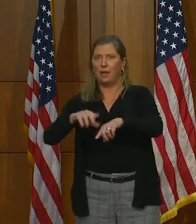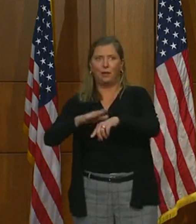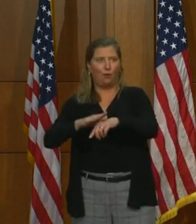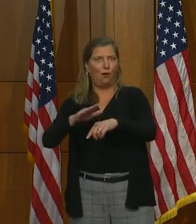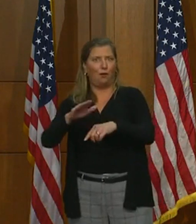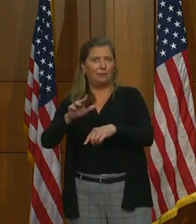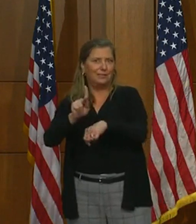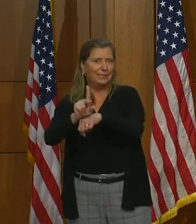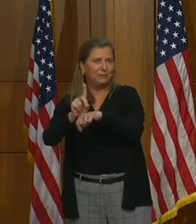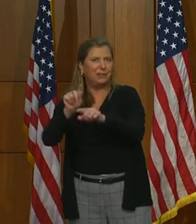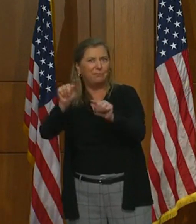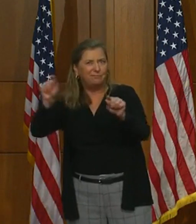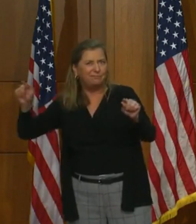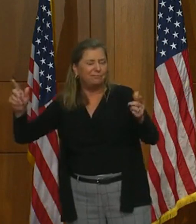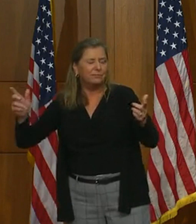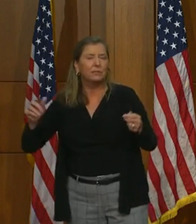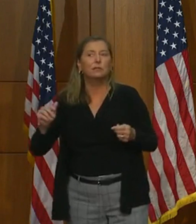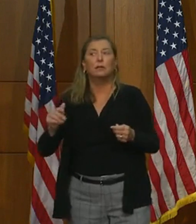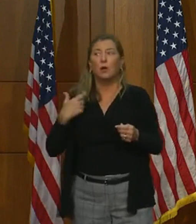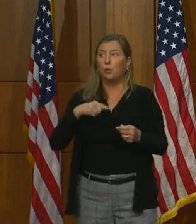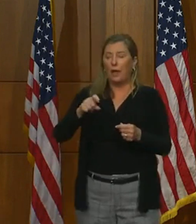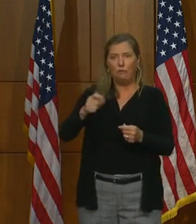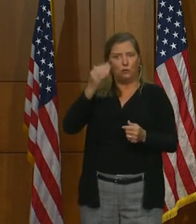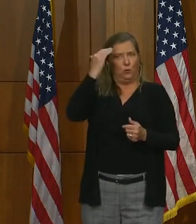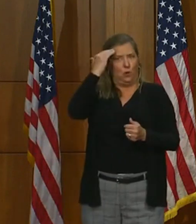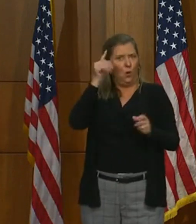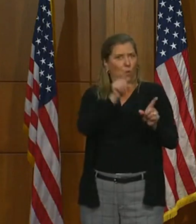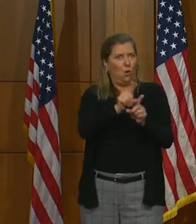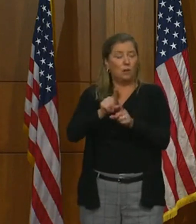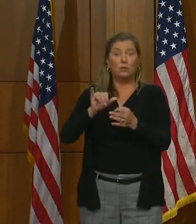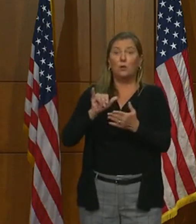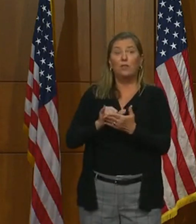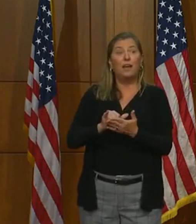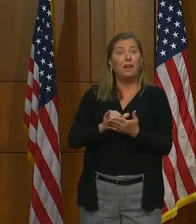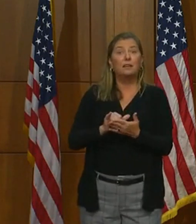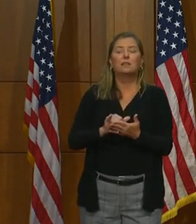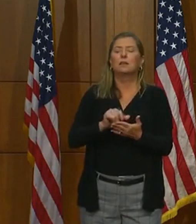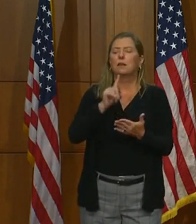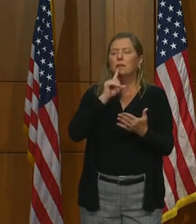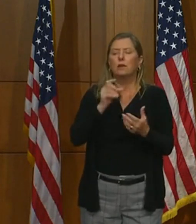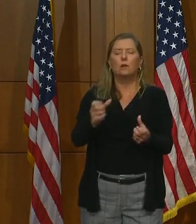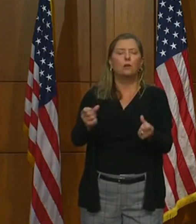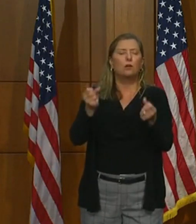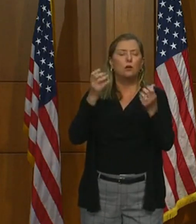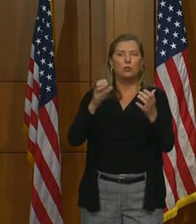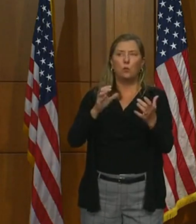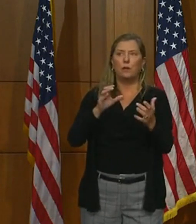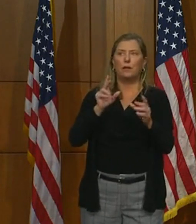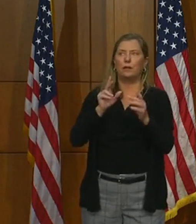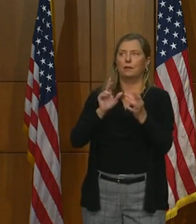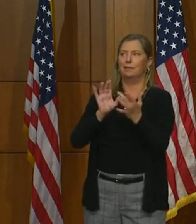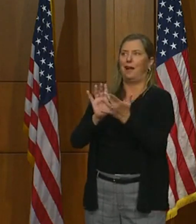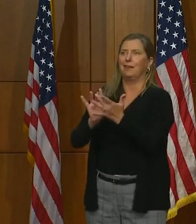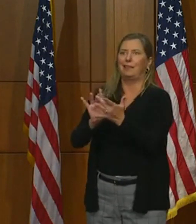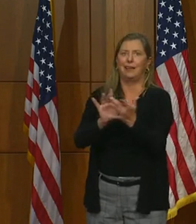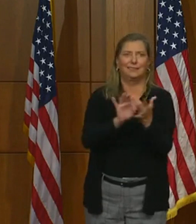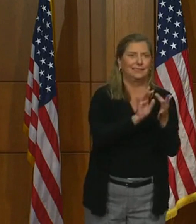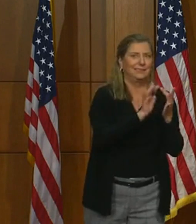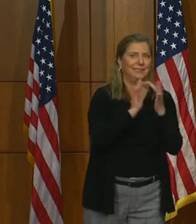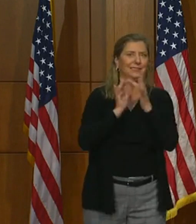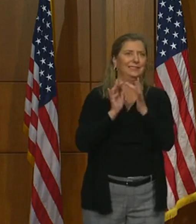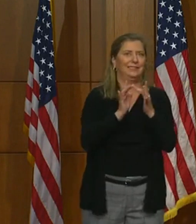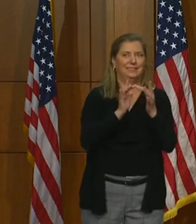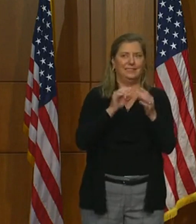also, I think, have to be cognizant of the fact that there are so many contacts at these